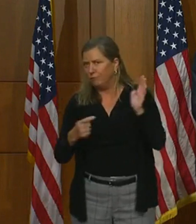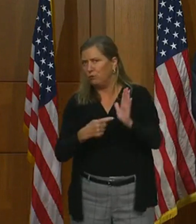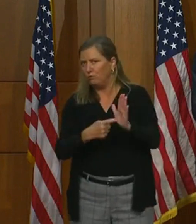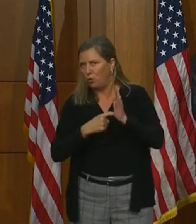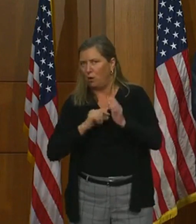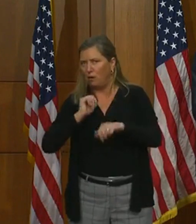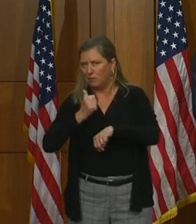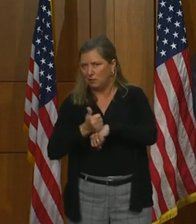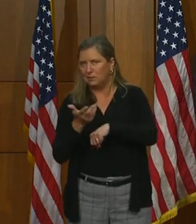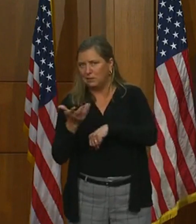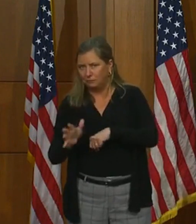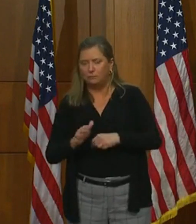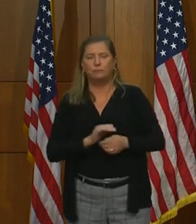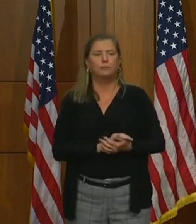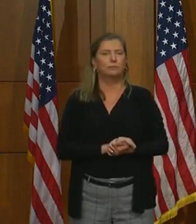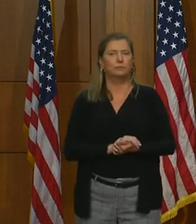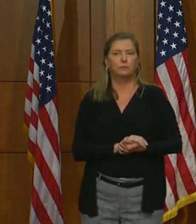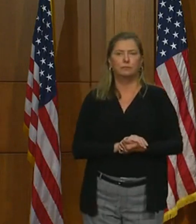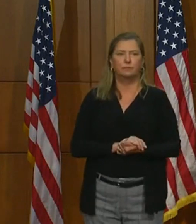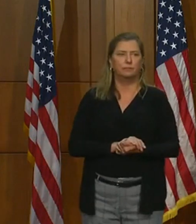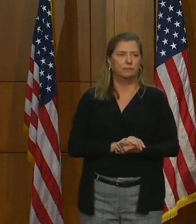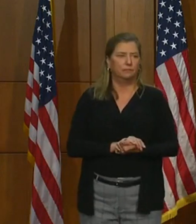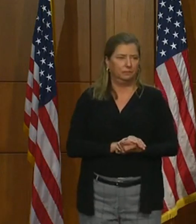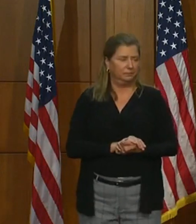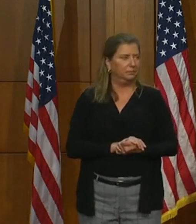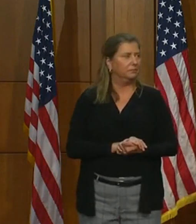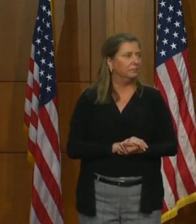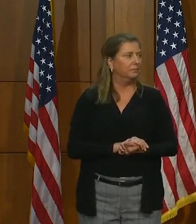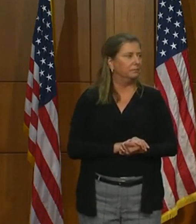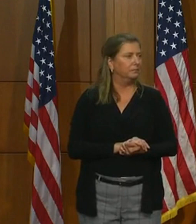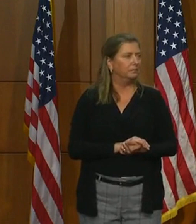are currently in place for those venues. Thank you. Thanks. you.